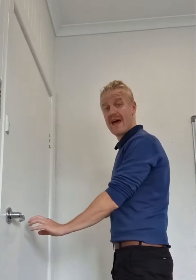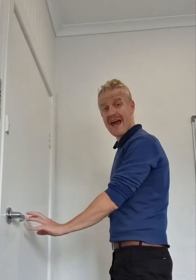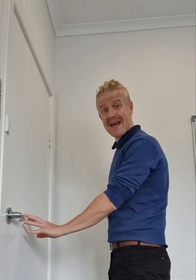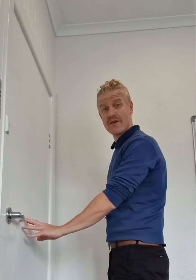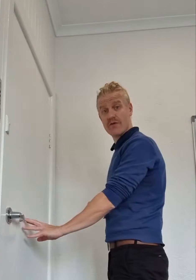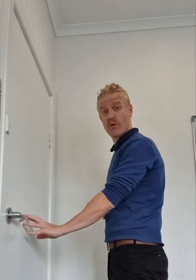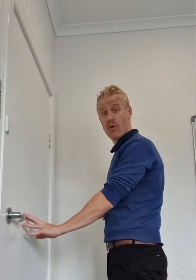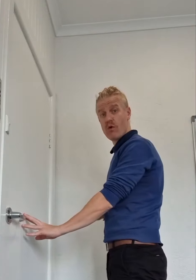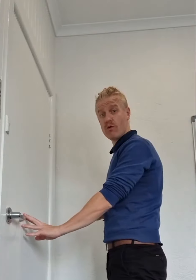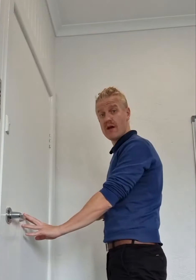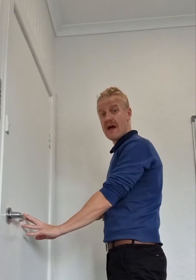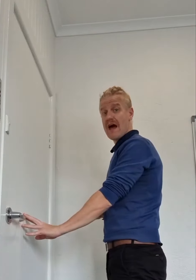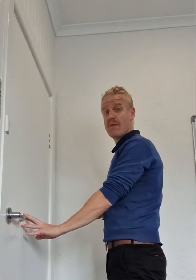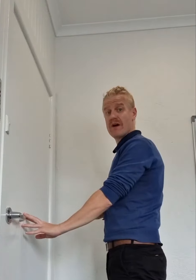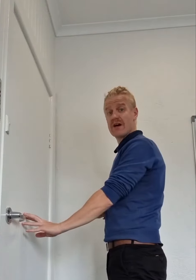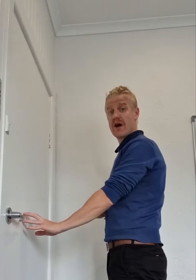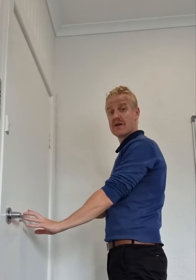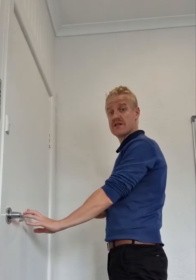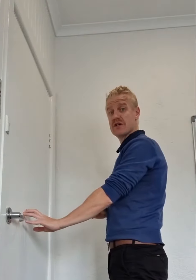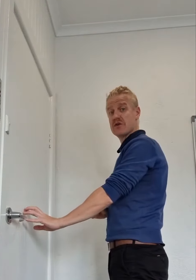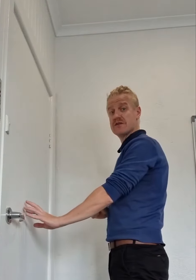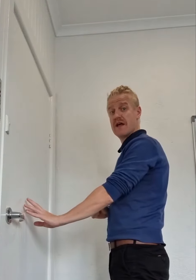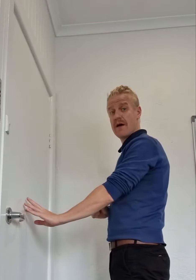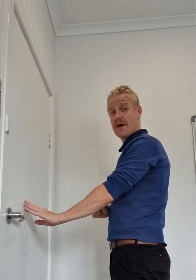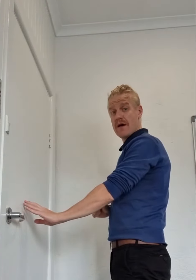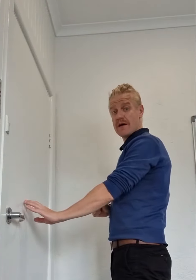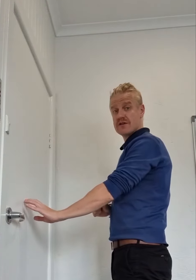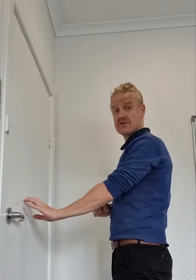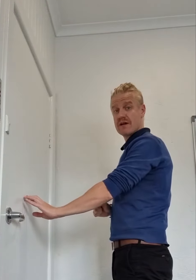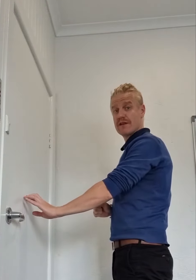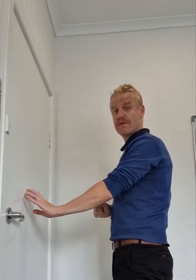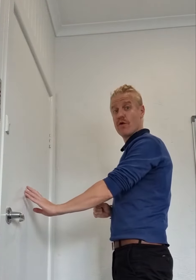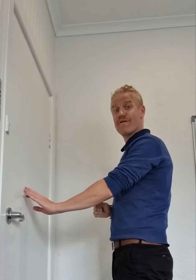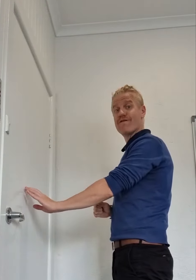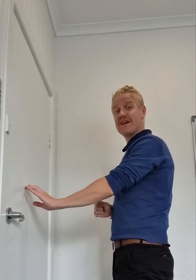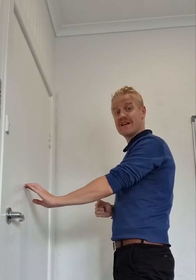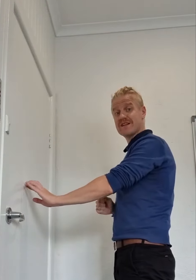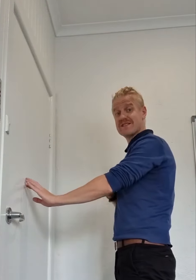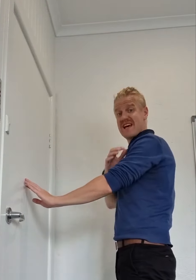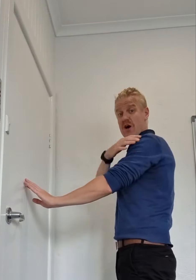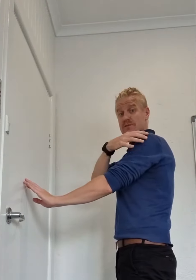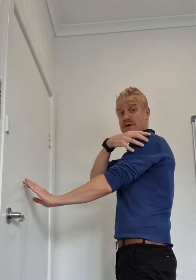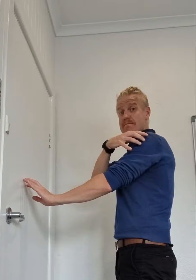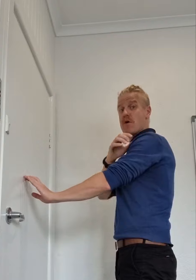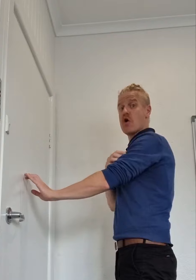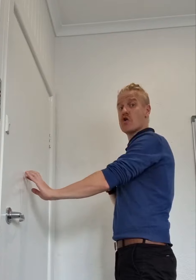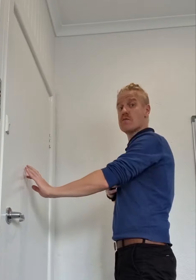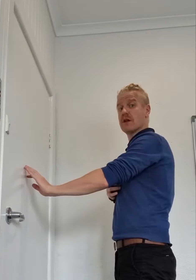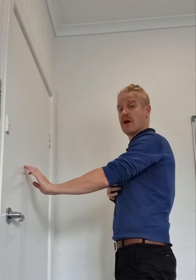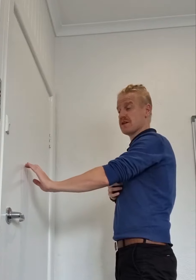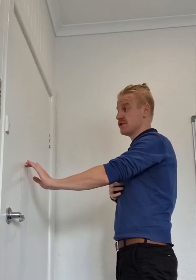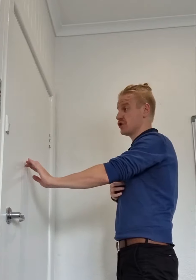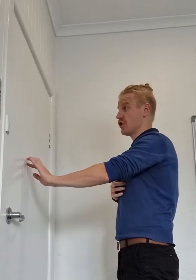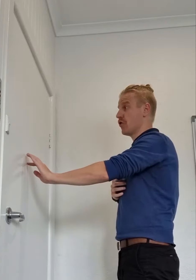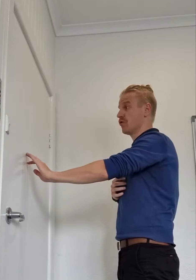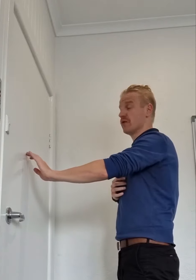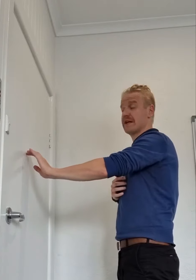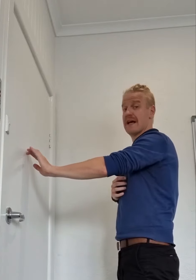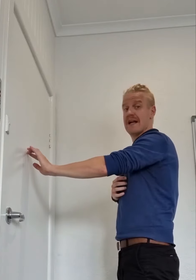hand on the wall and we are going to use the strength of your fingers to help to mobilise the shoulder and get it